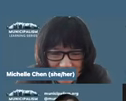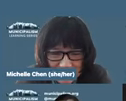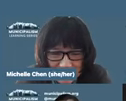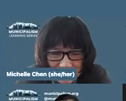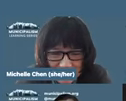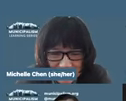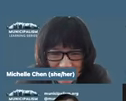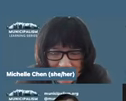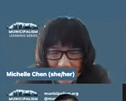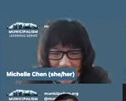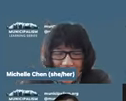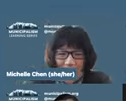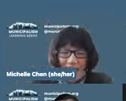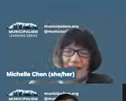trabajo.